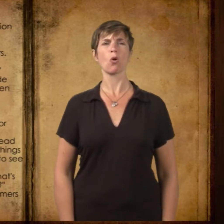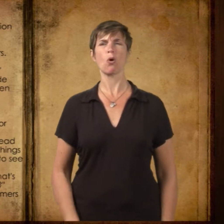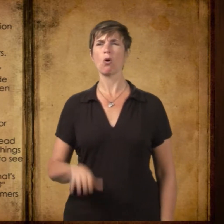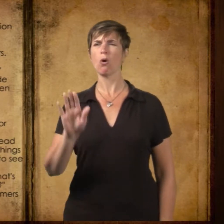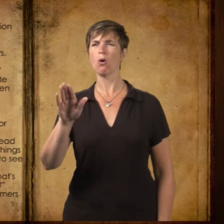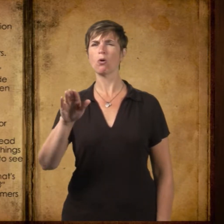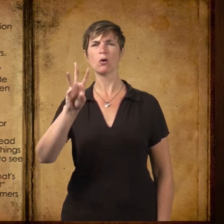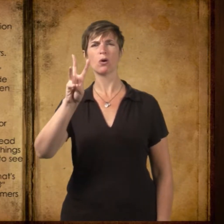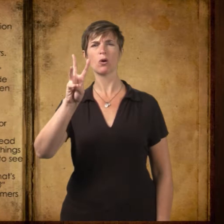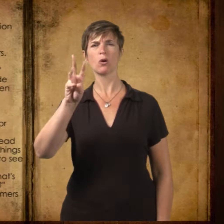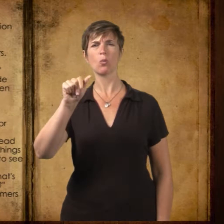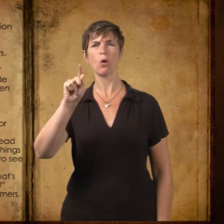drawing this year?